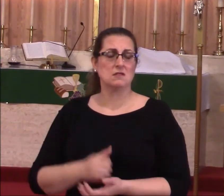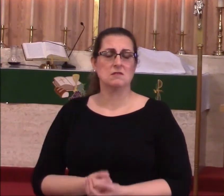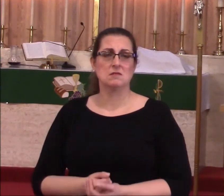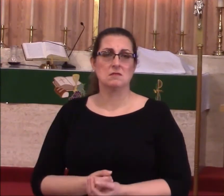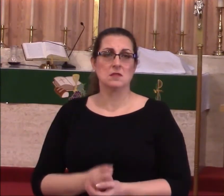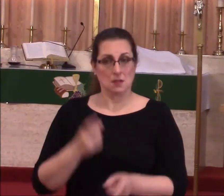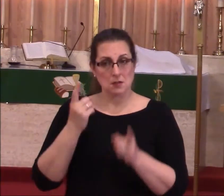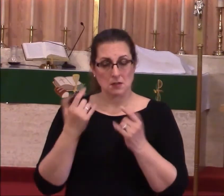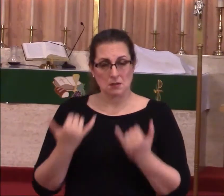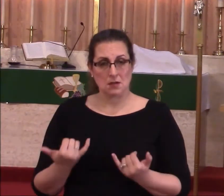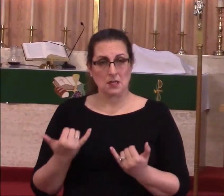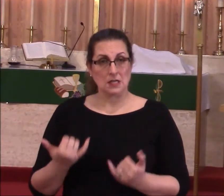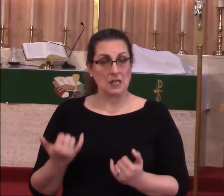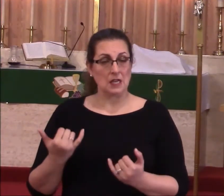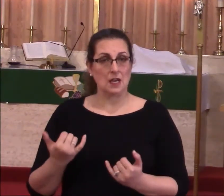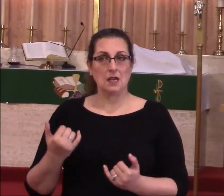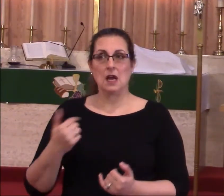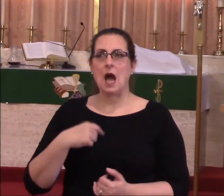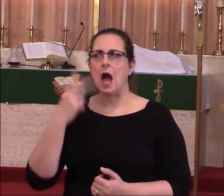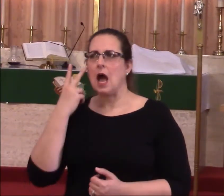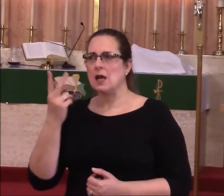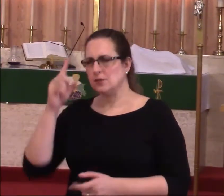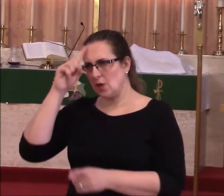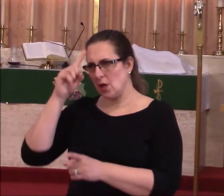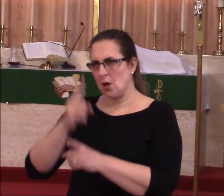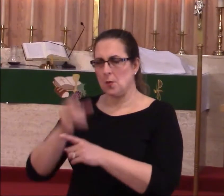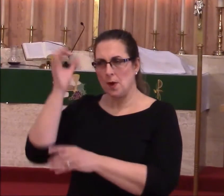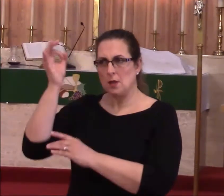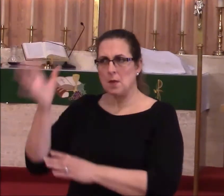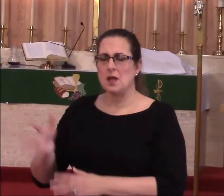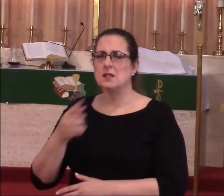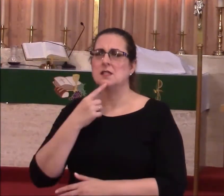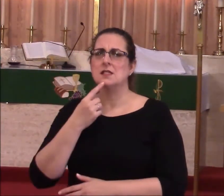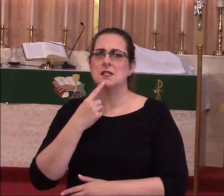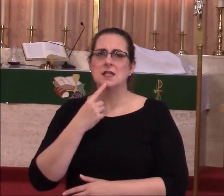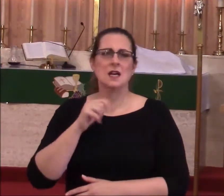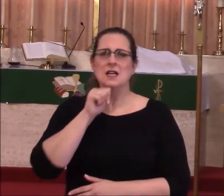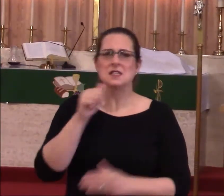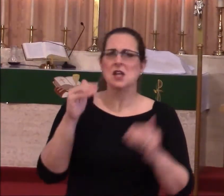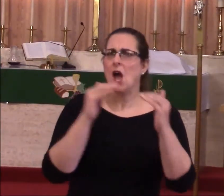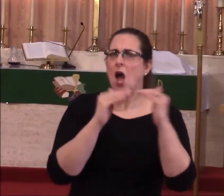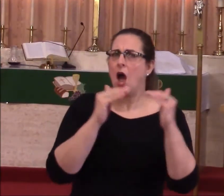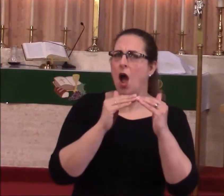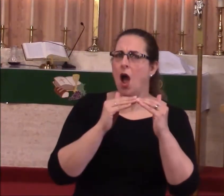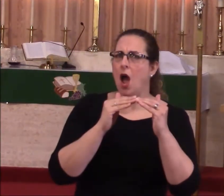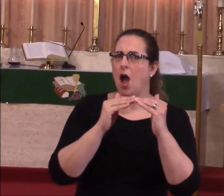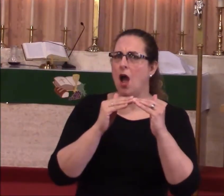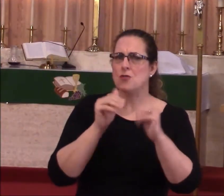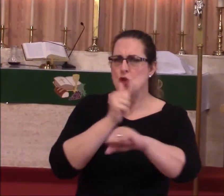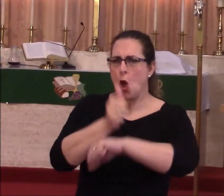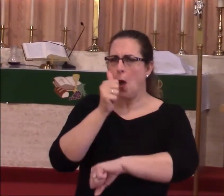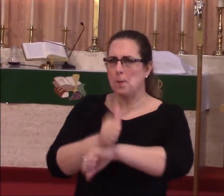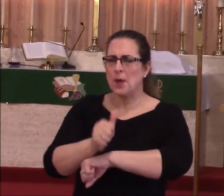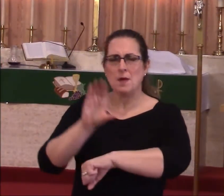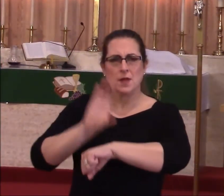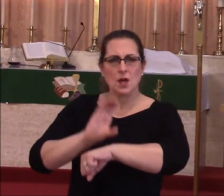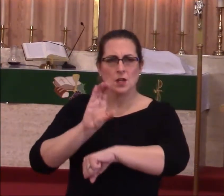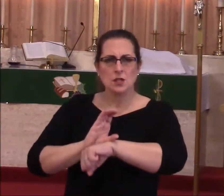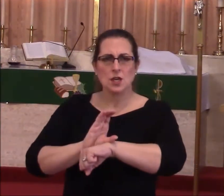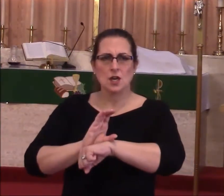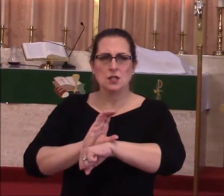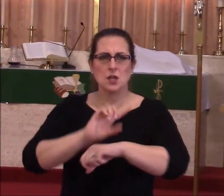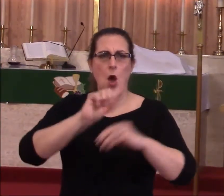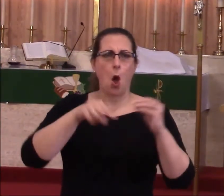Right now, it's like I saw a brother pastor comment. It's not fair to blame the churches about COVID when it was the